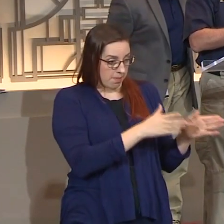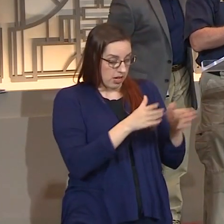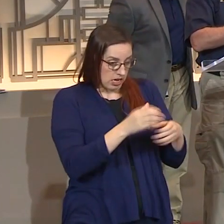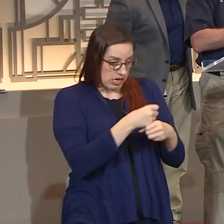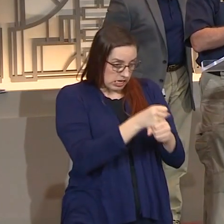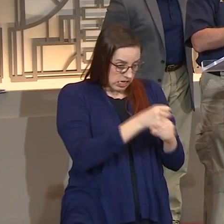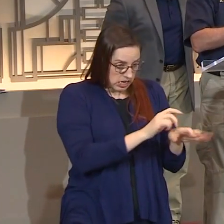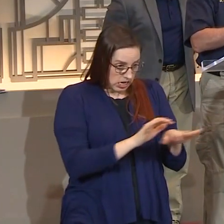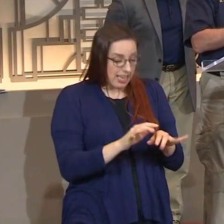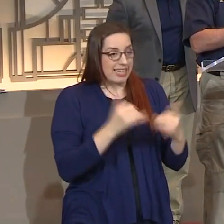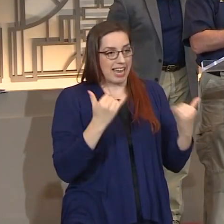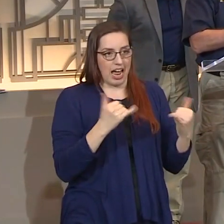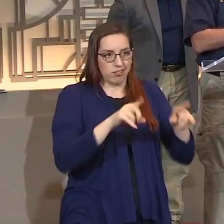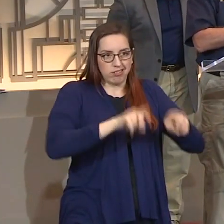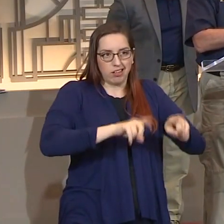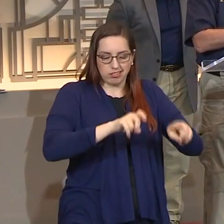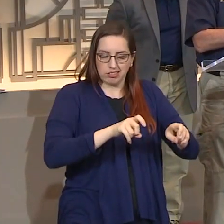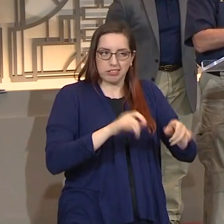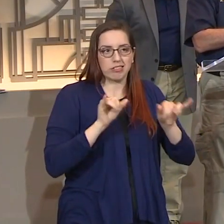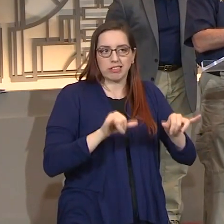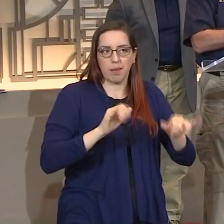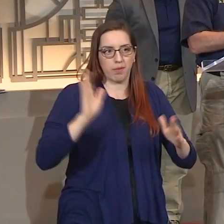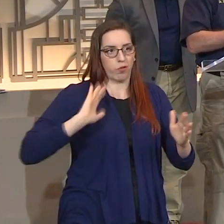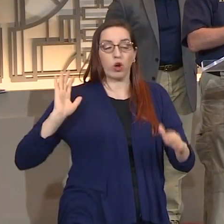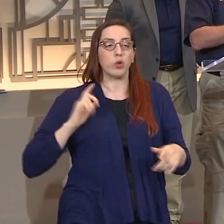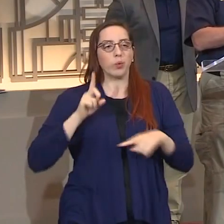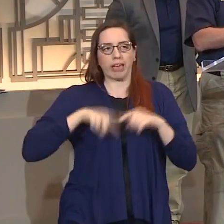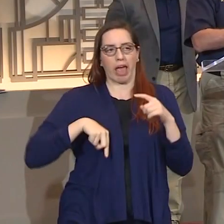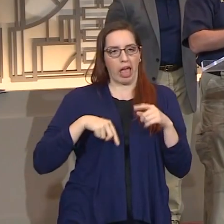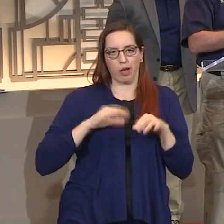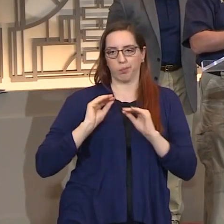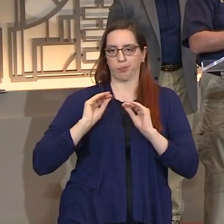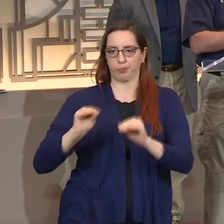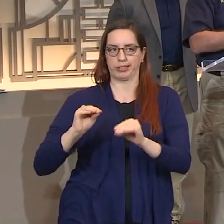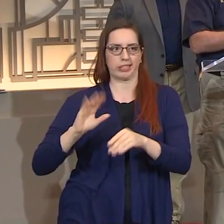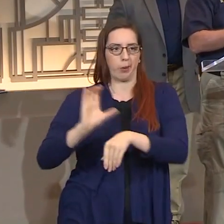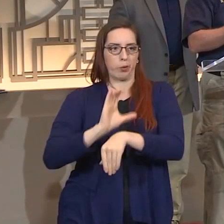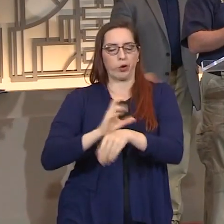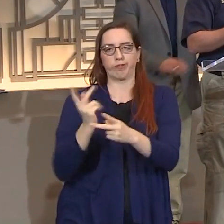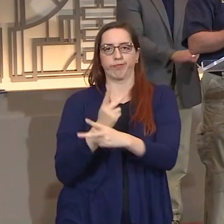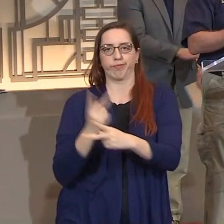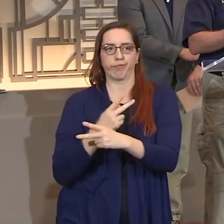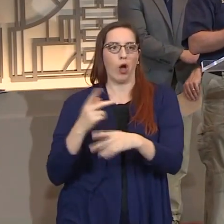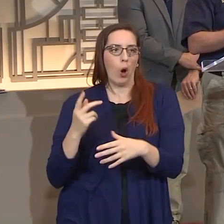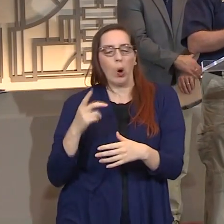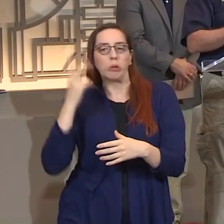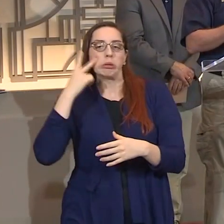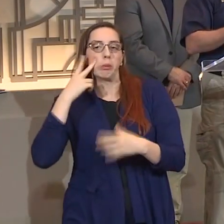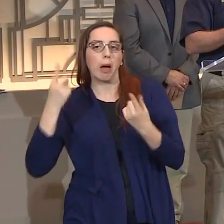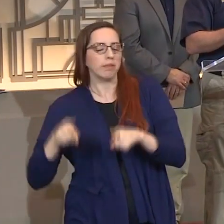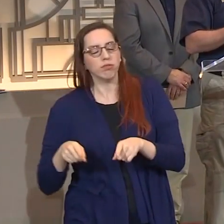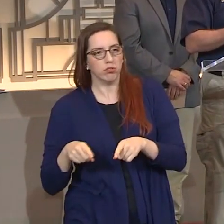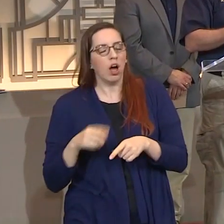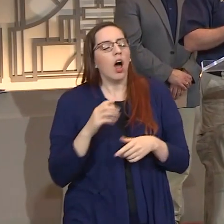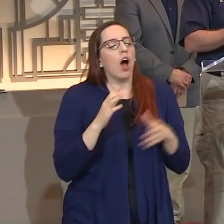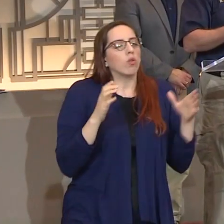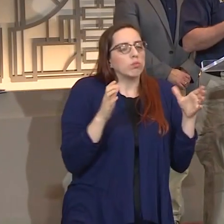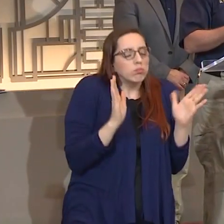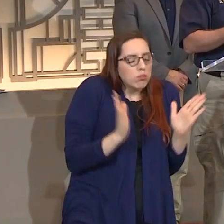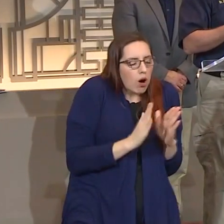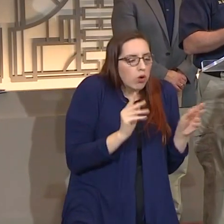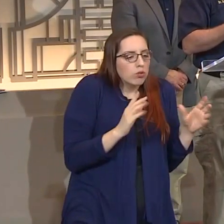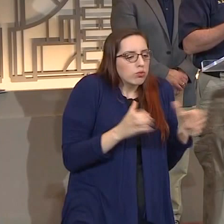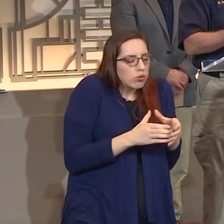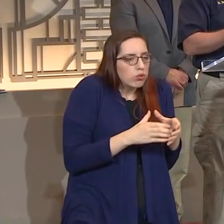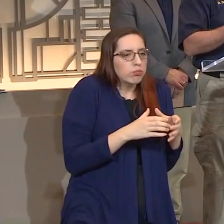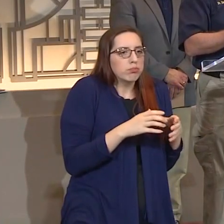just the way it did before, because you can't computer simulate this. So a small number of folks will be given the vaccine to make sure that they don't have some sort of